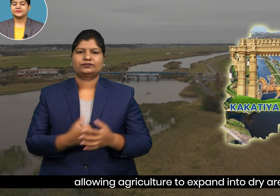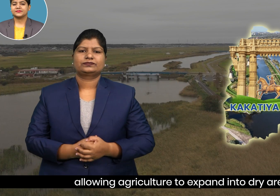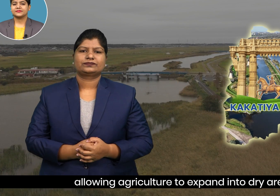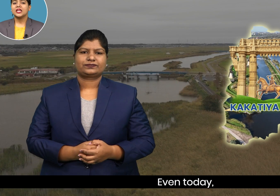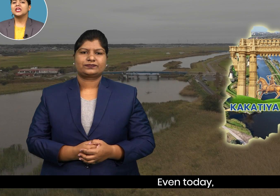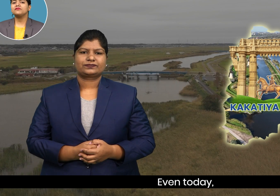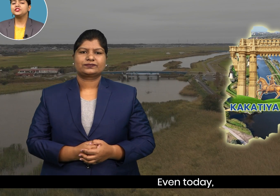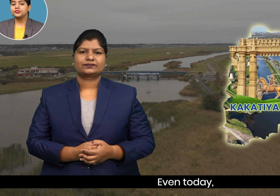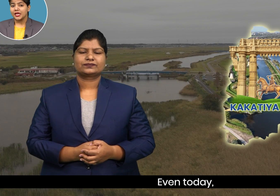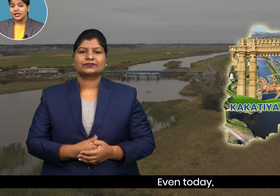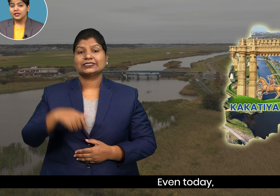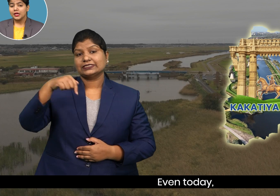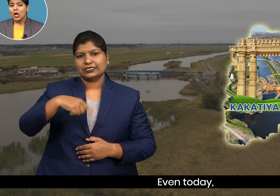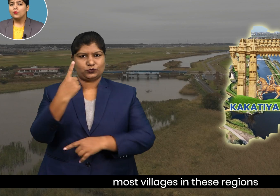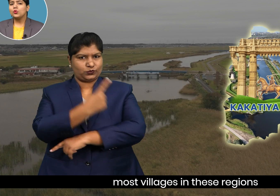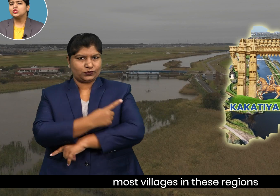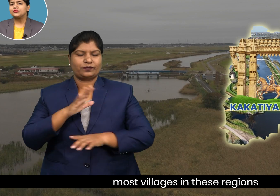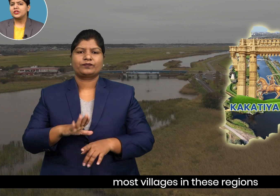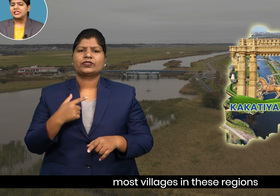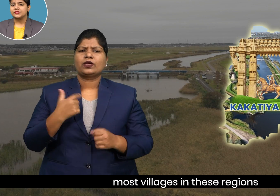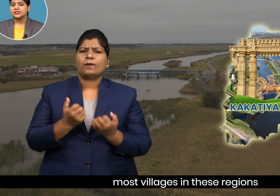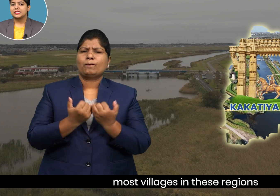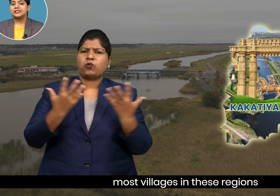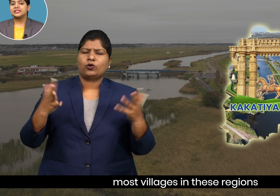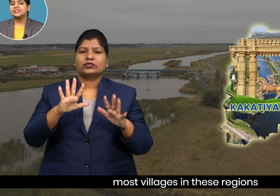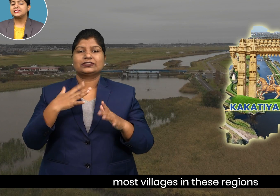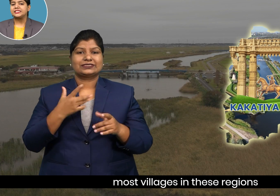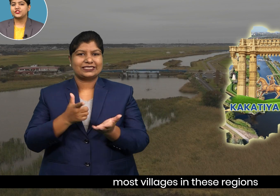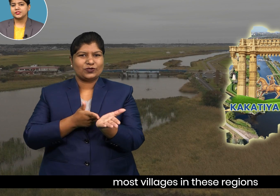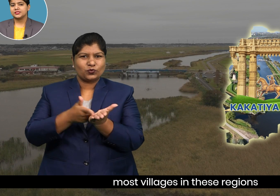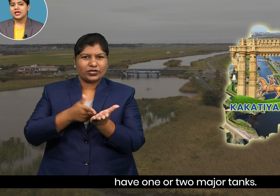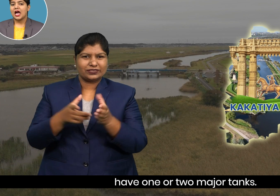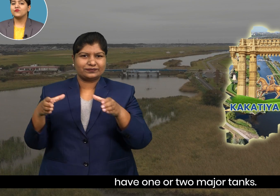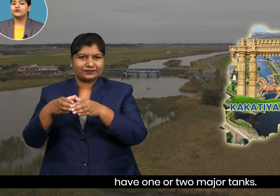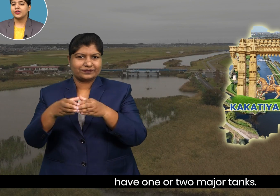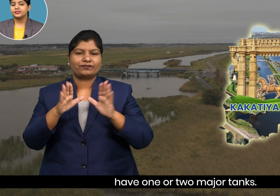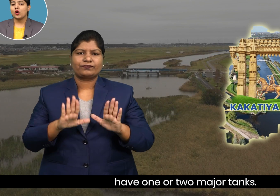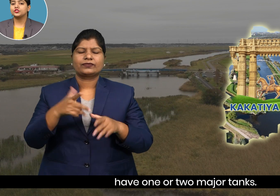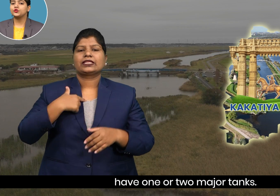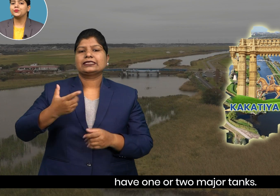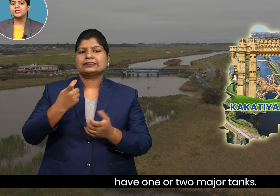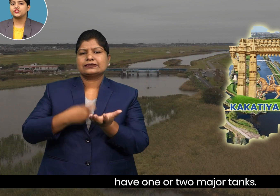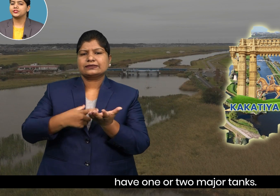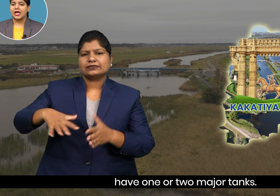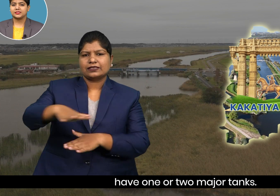even today most villages in these regions have one or two major tanks